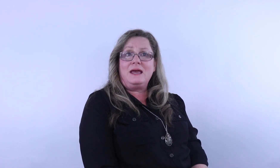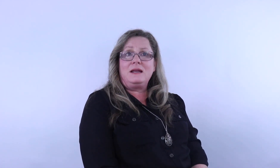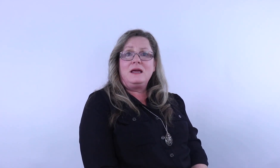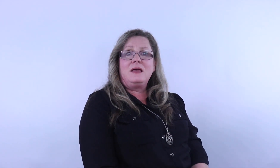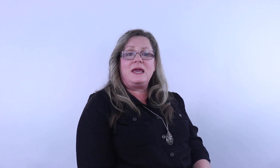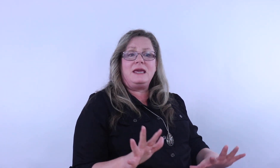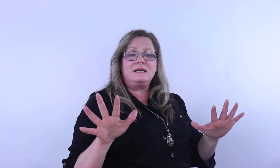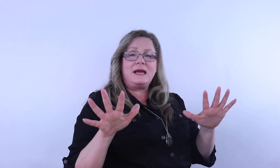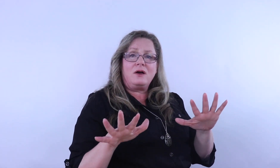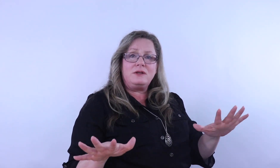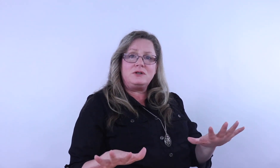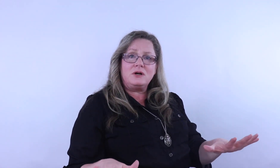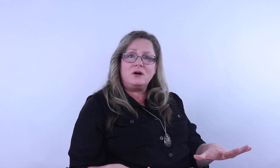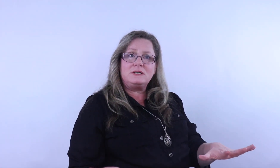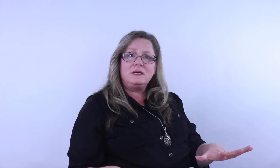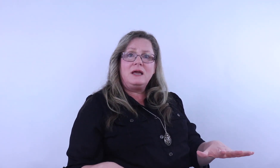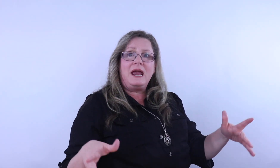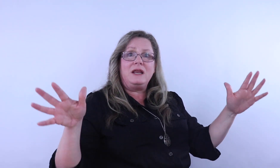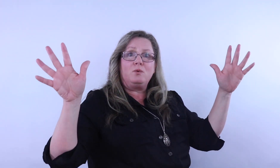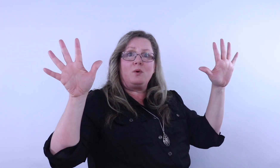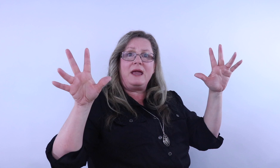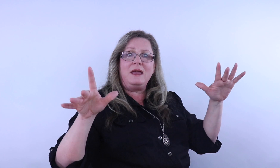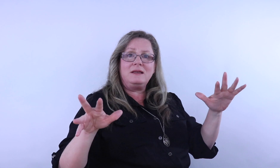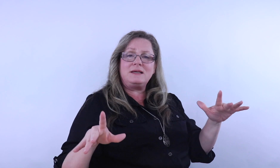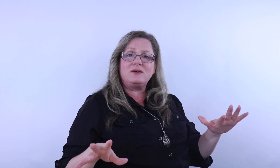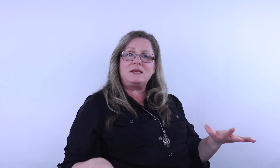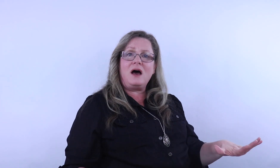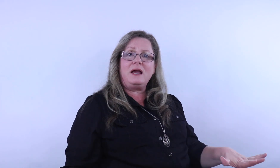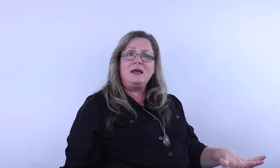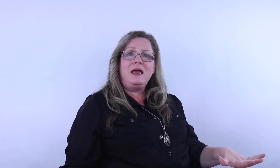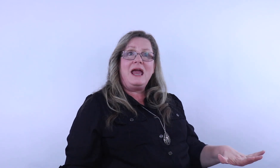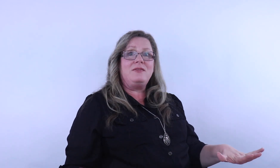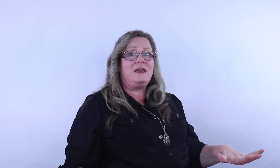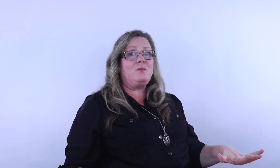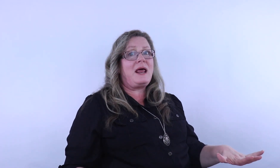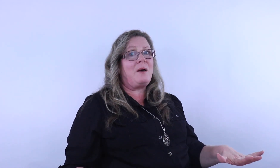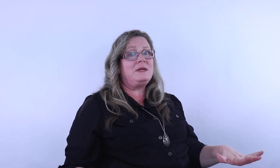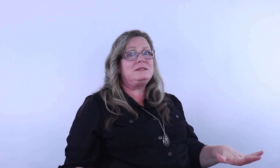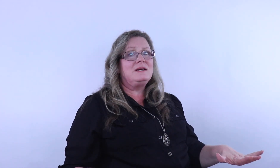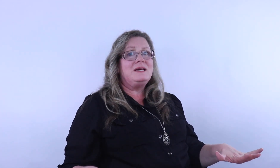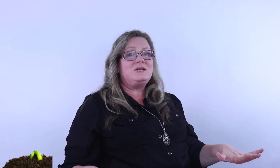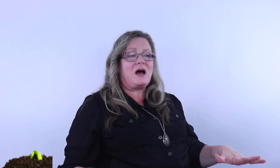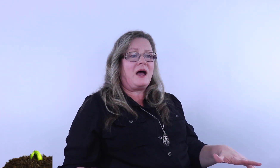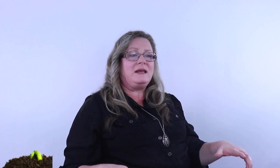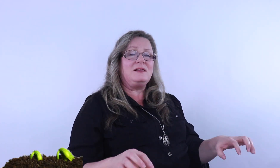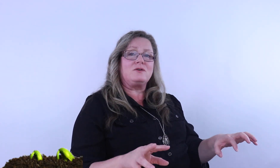they get down in the dirt and it rains outside and then what happens? Tiny little